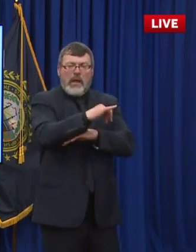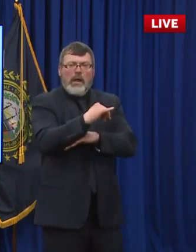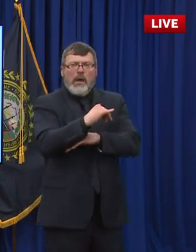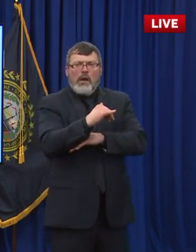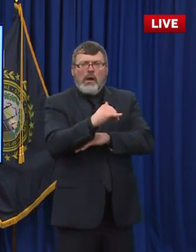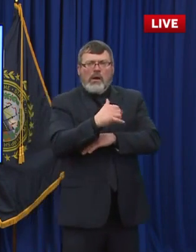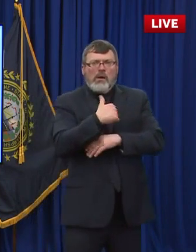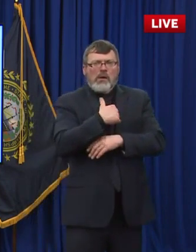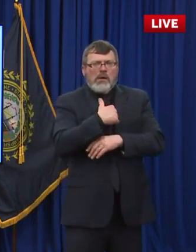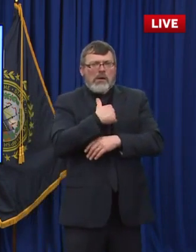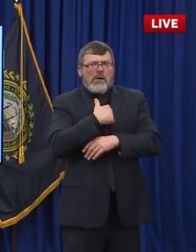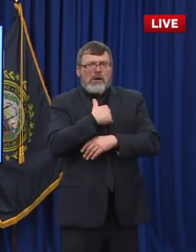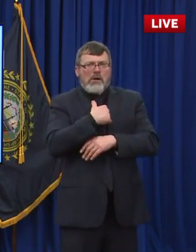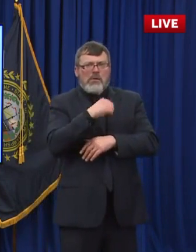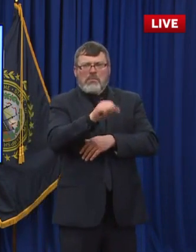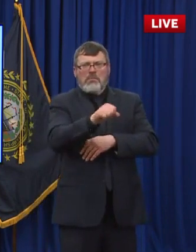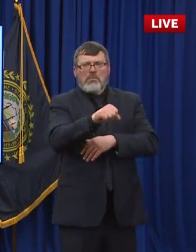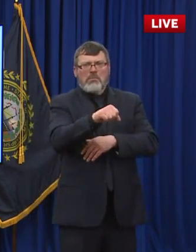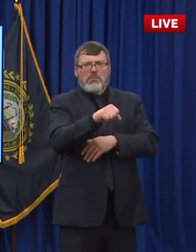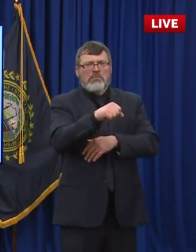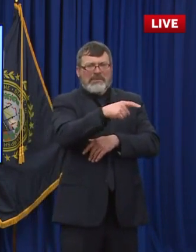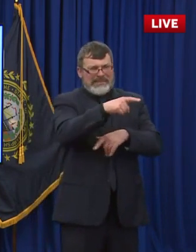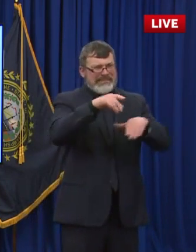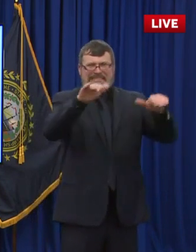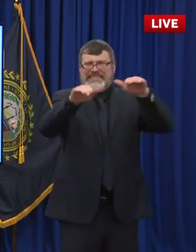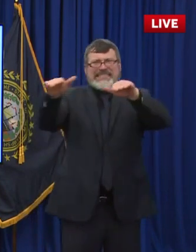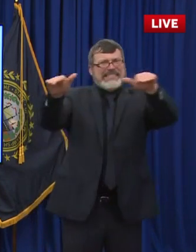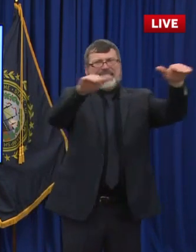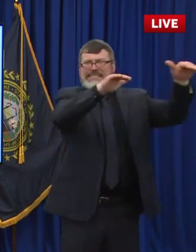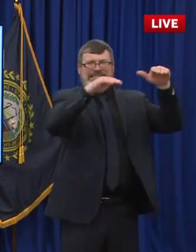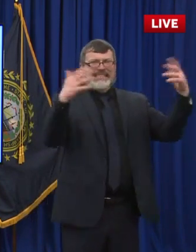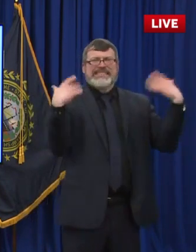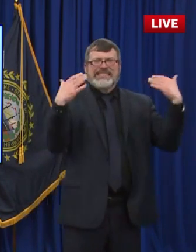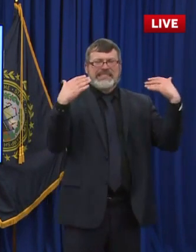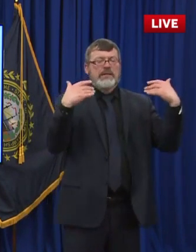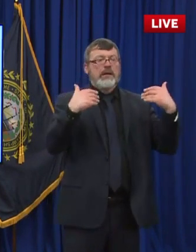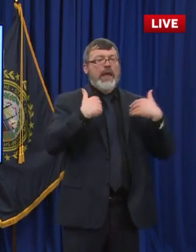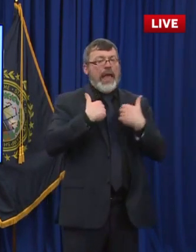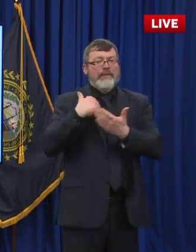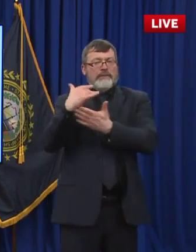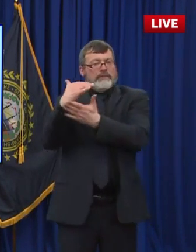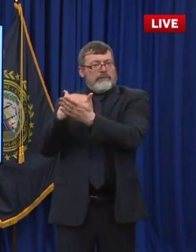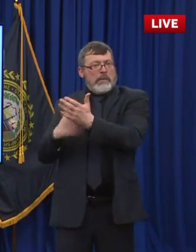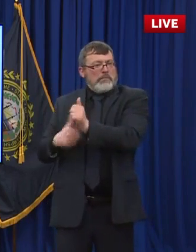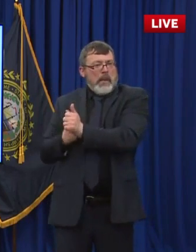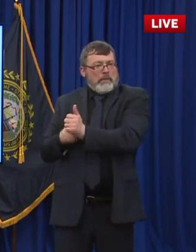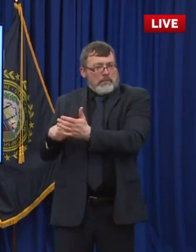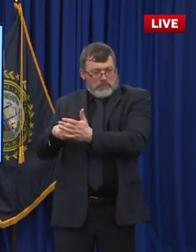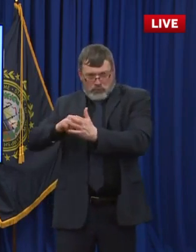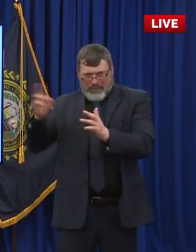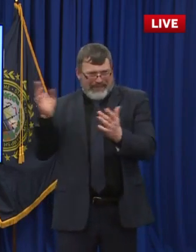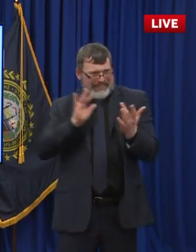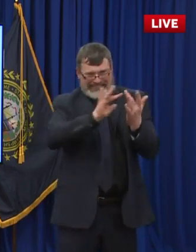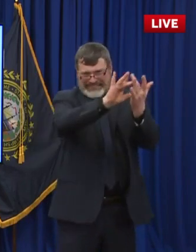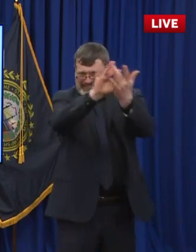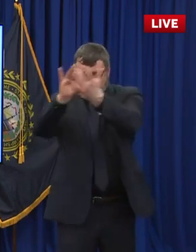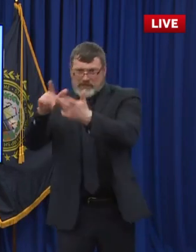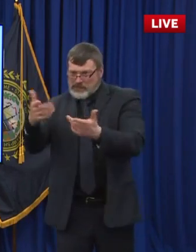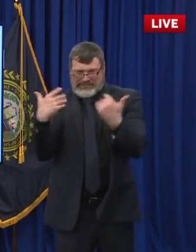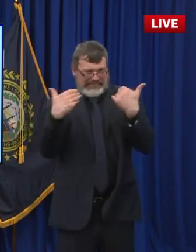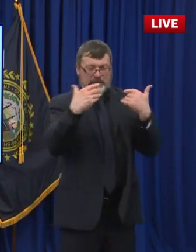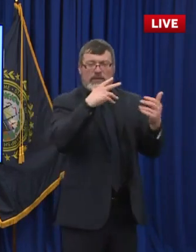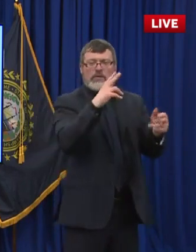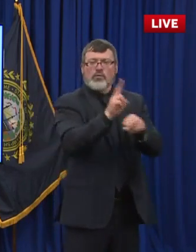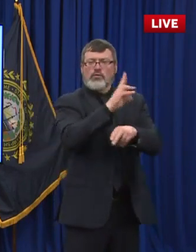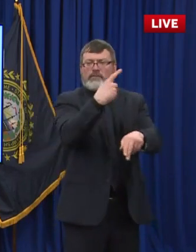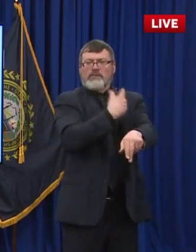very good job just bringing people in. They always have a phone list that they can go to where they can call folks and bring them in and make sure that none of that gets wasted or at